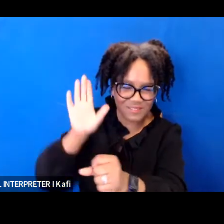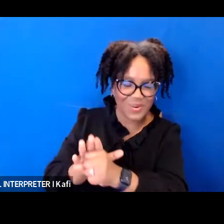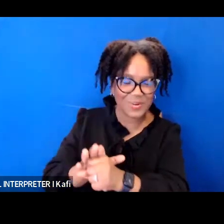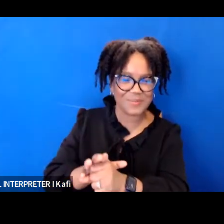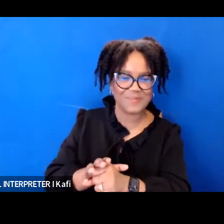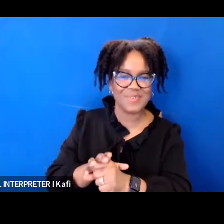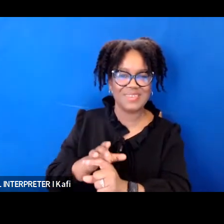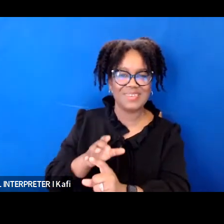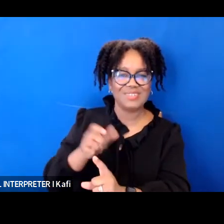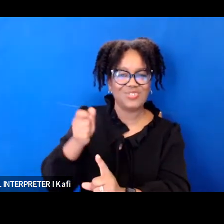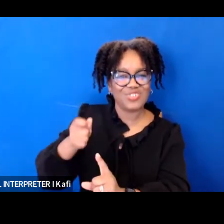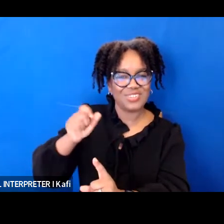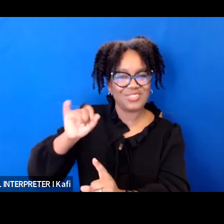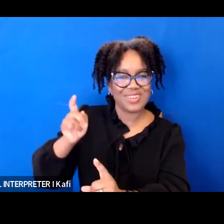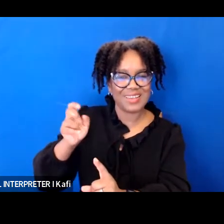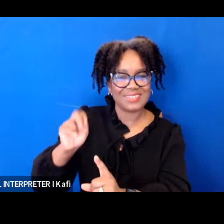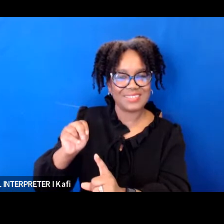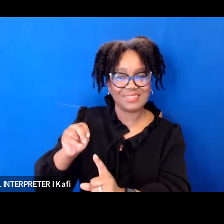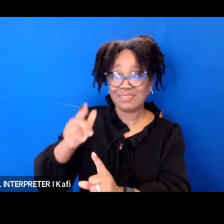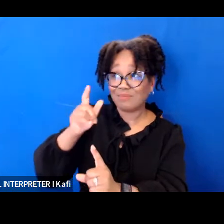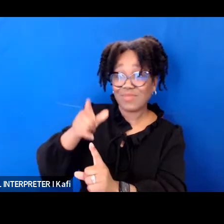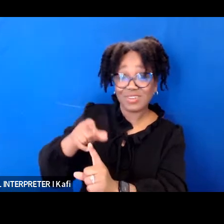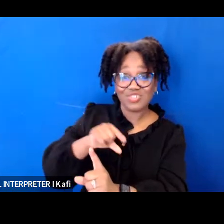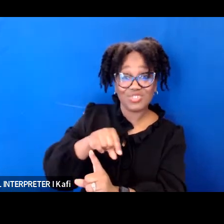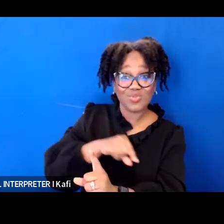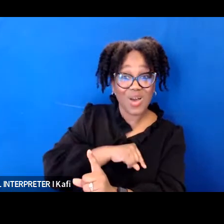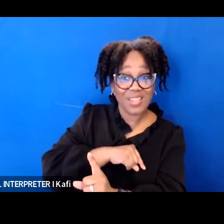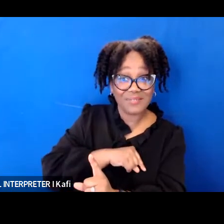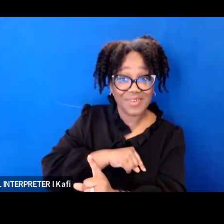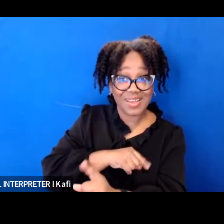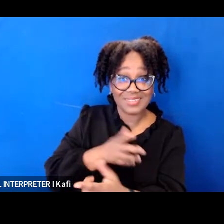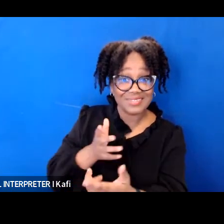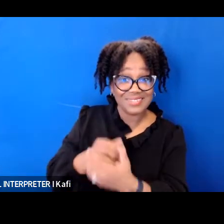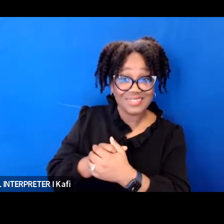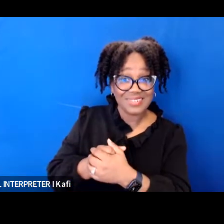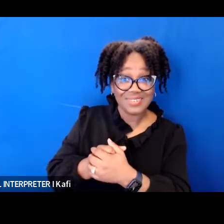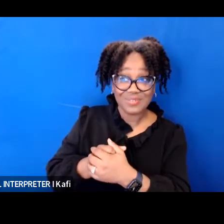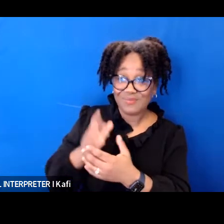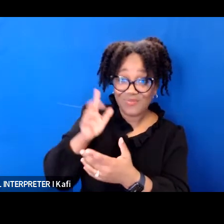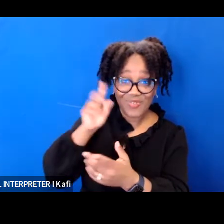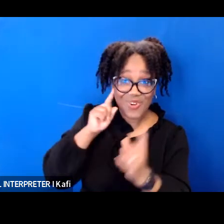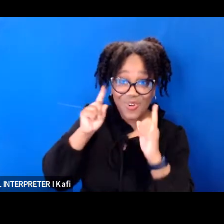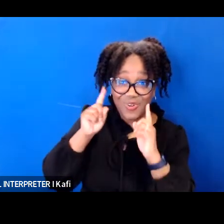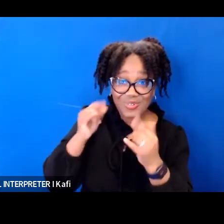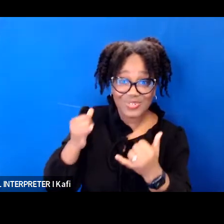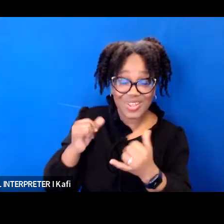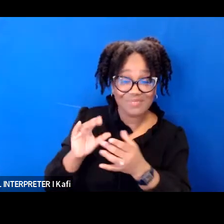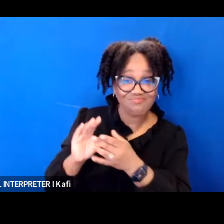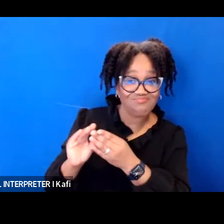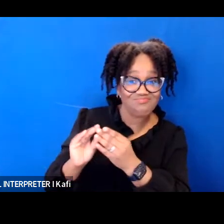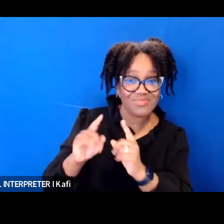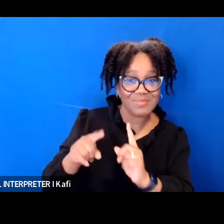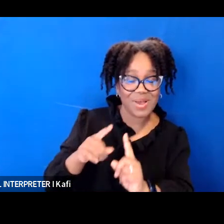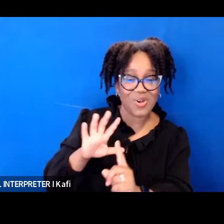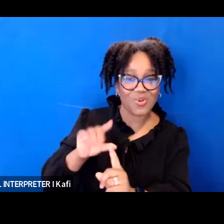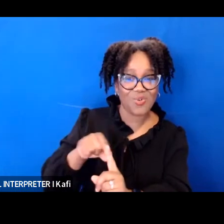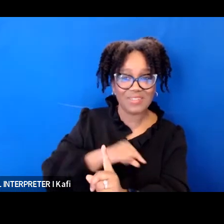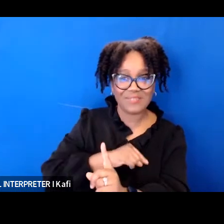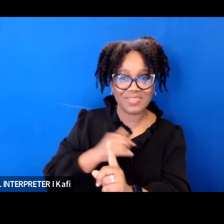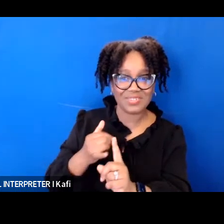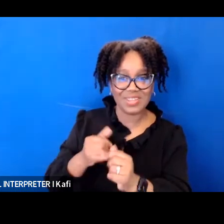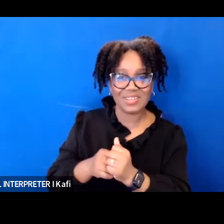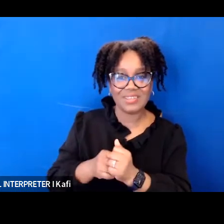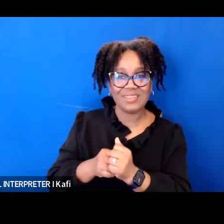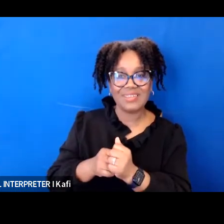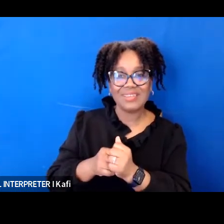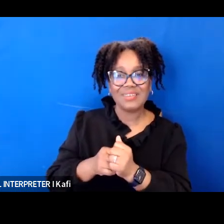she is like our community did today um you can find that link on our social media and we will also be posting it in